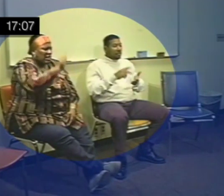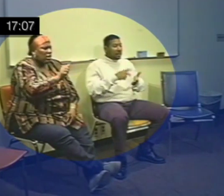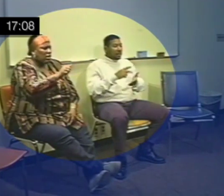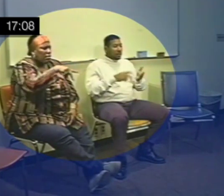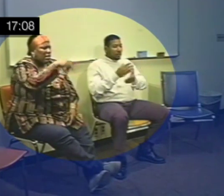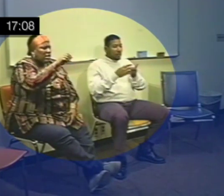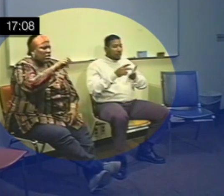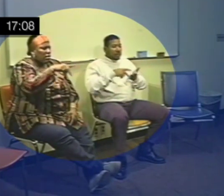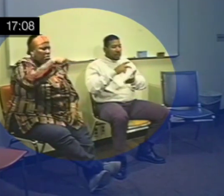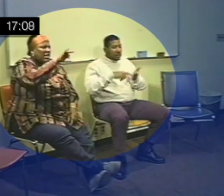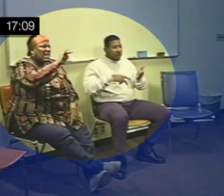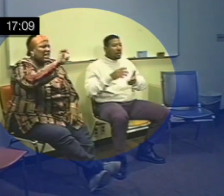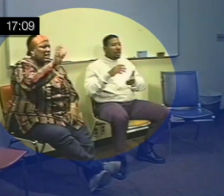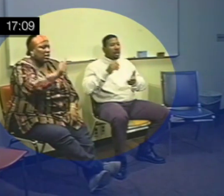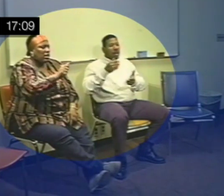Let's watch some